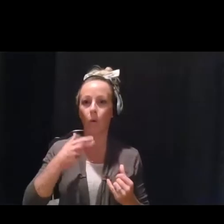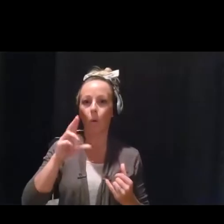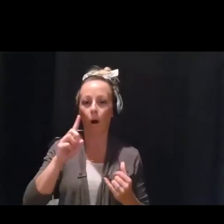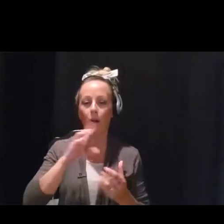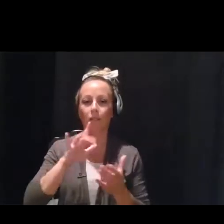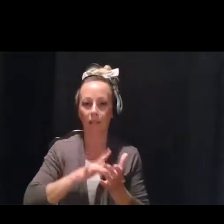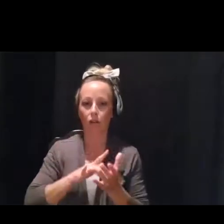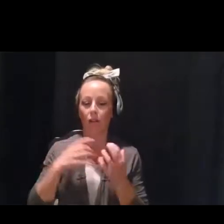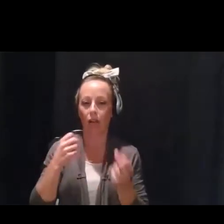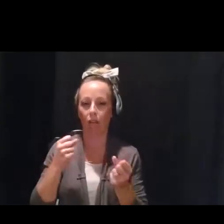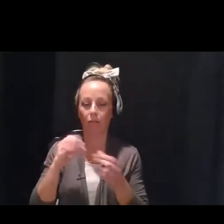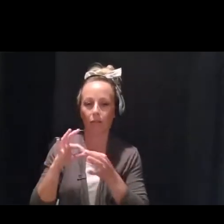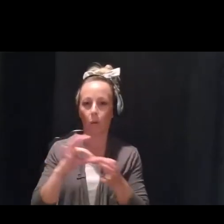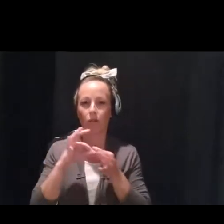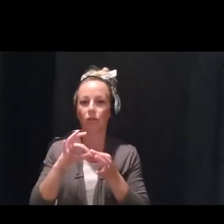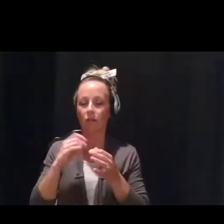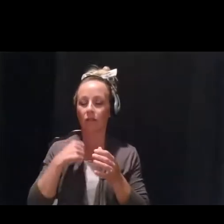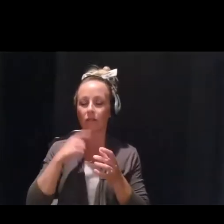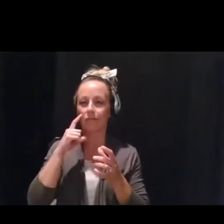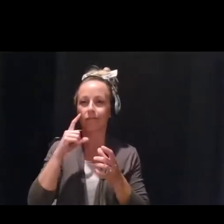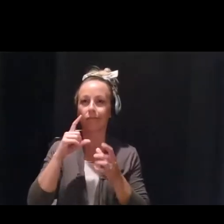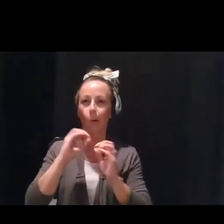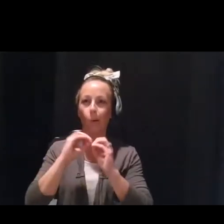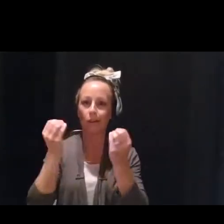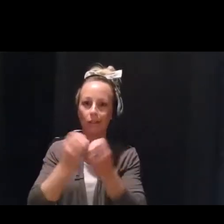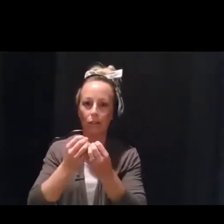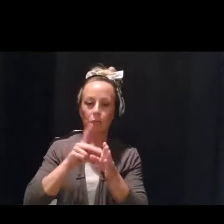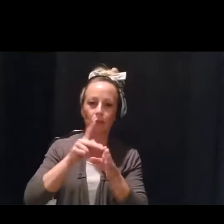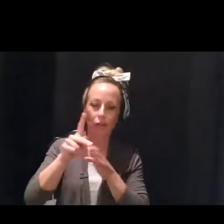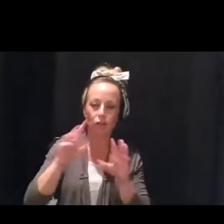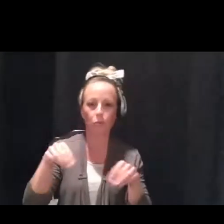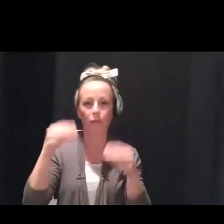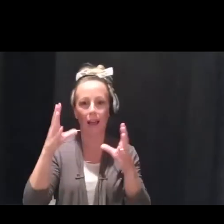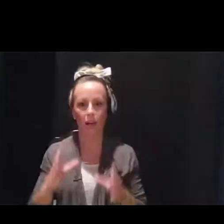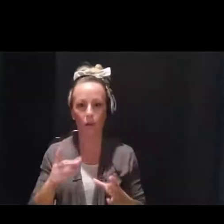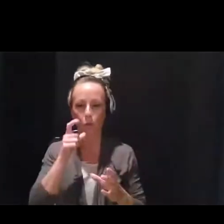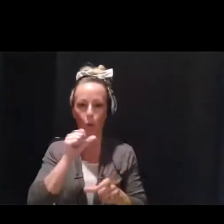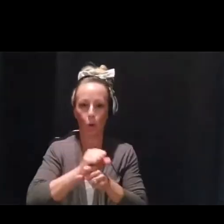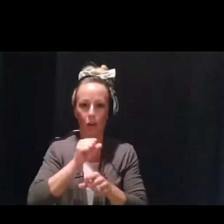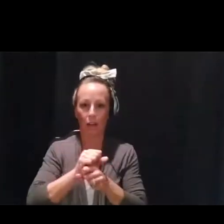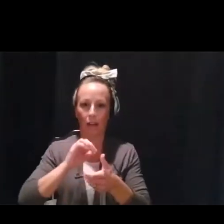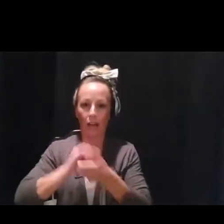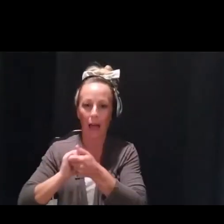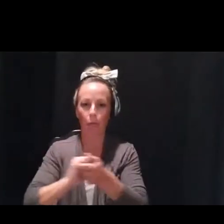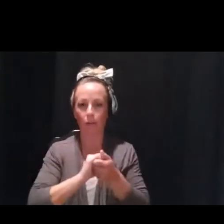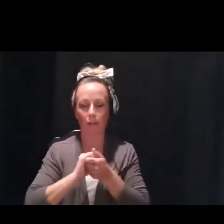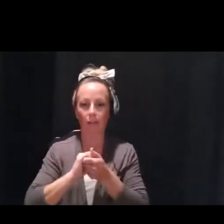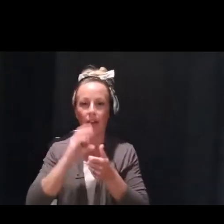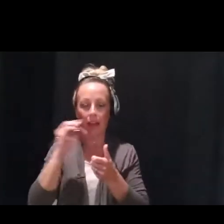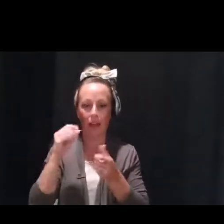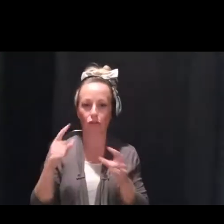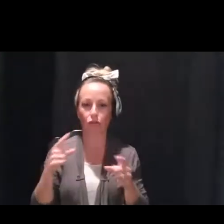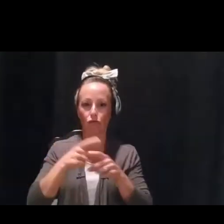collective alliance of area organizations, professionals, and providers who are working collaboratively and across sectors